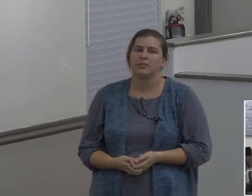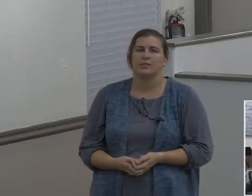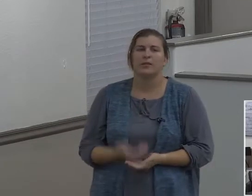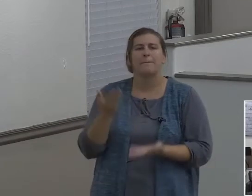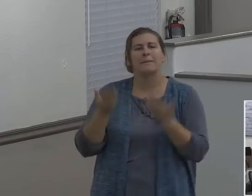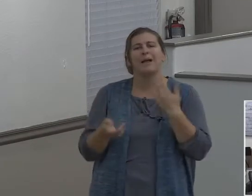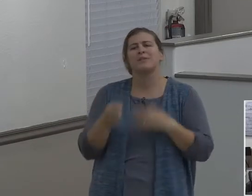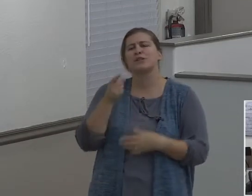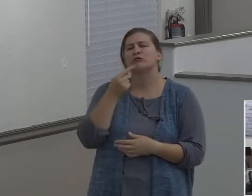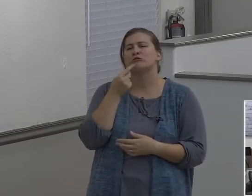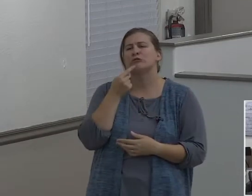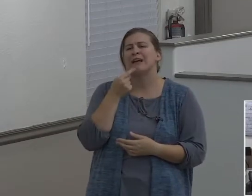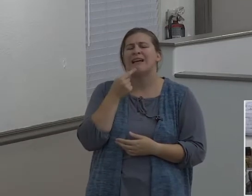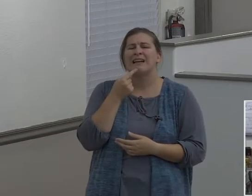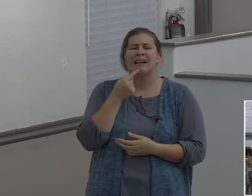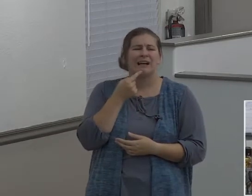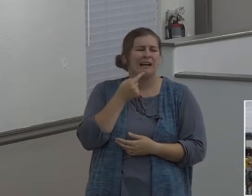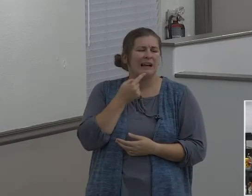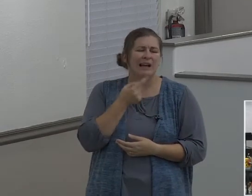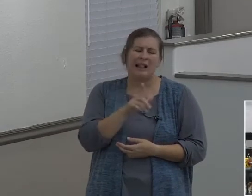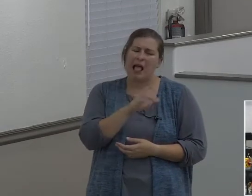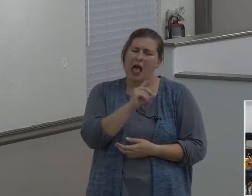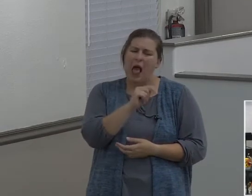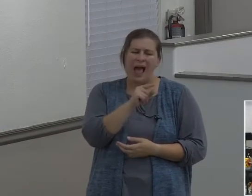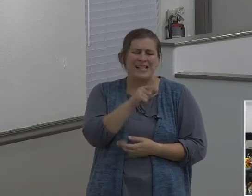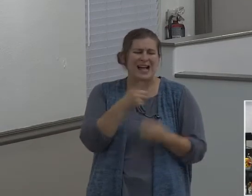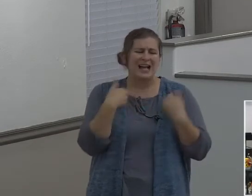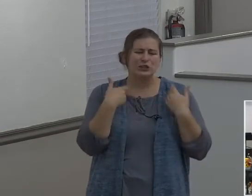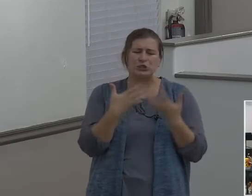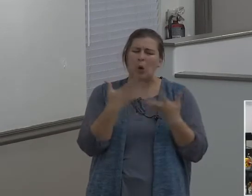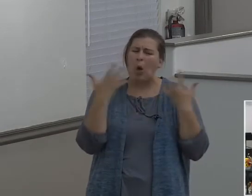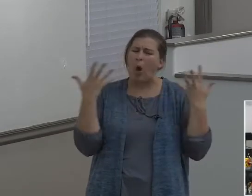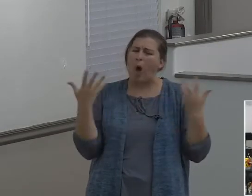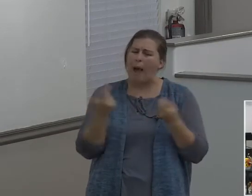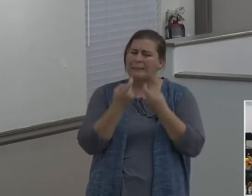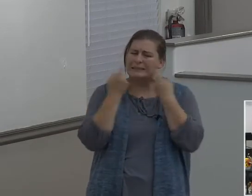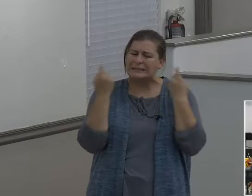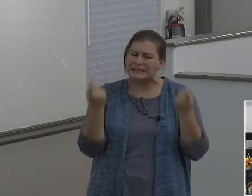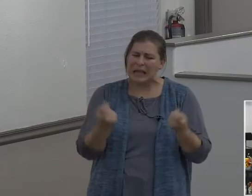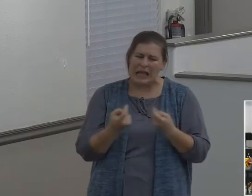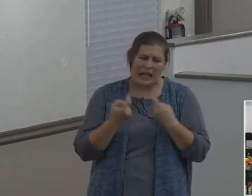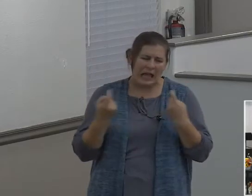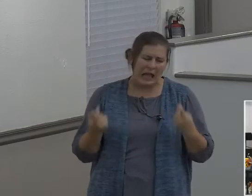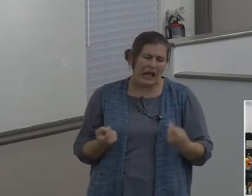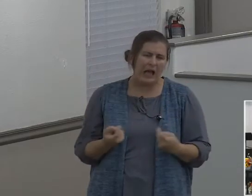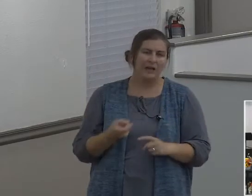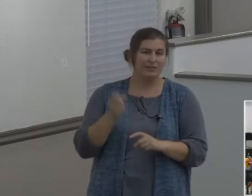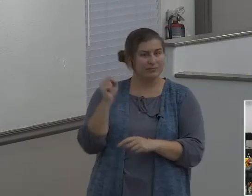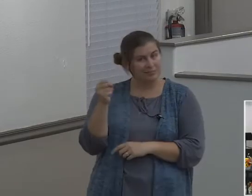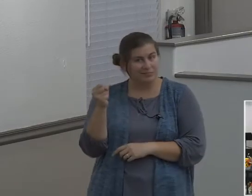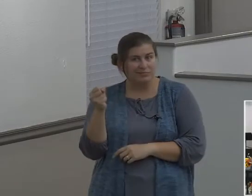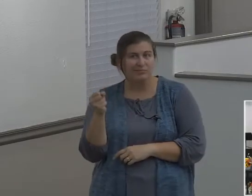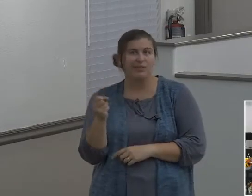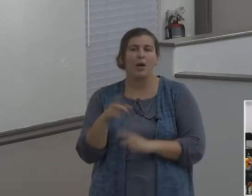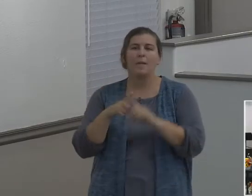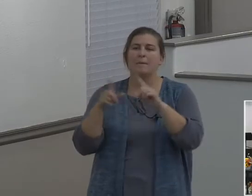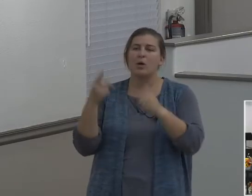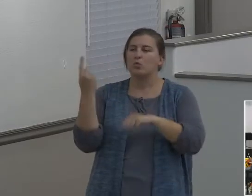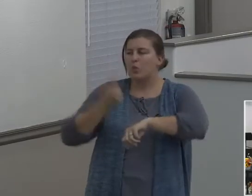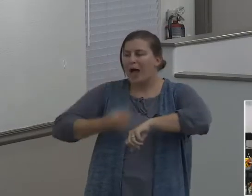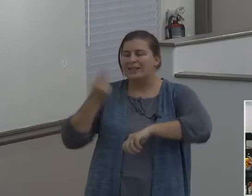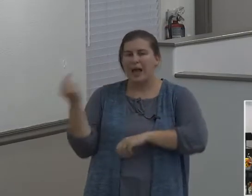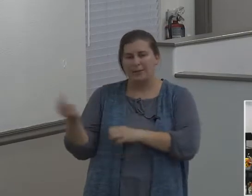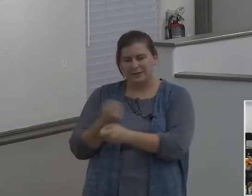was, look at all the sin, yeah, okay, understand. This is talking positionally before the Lord. You know, when we get saved,